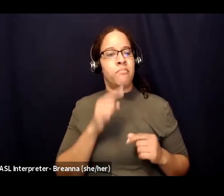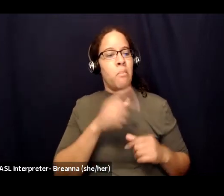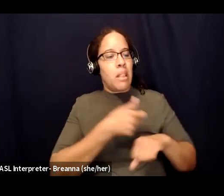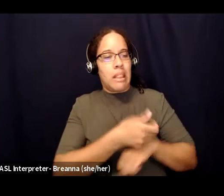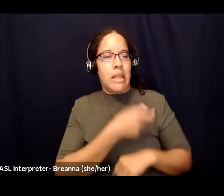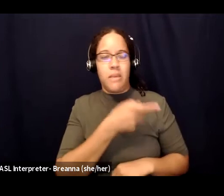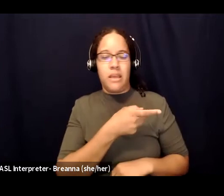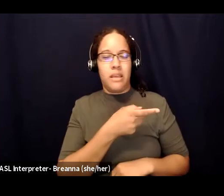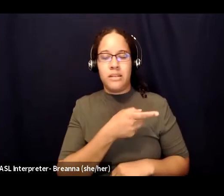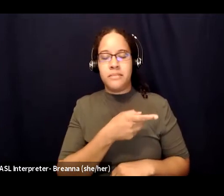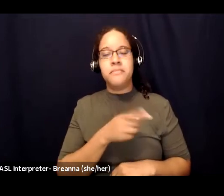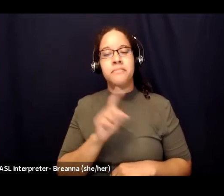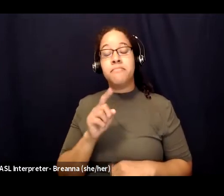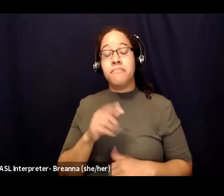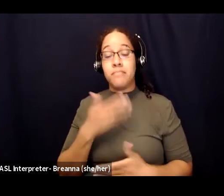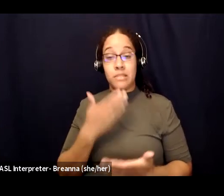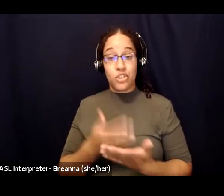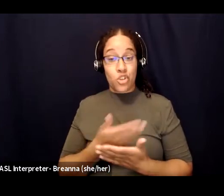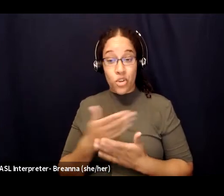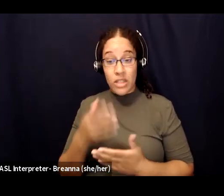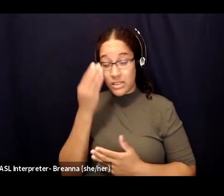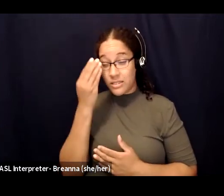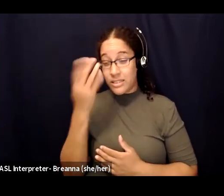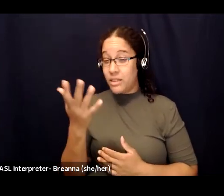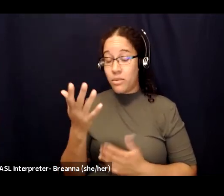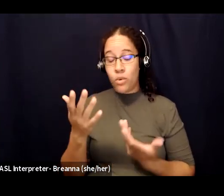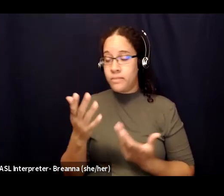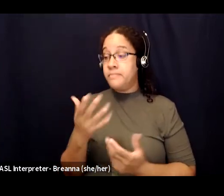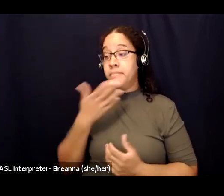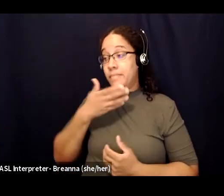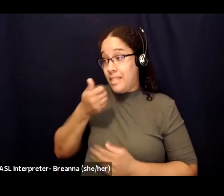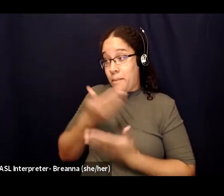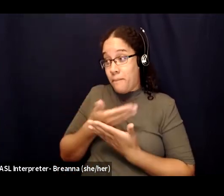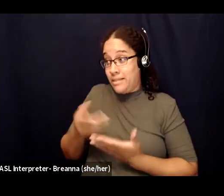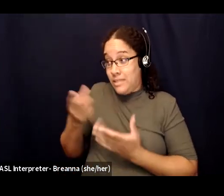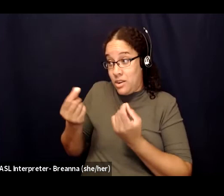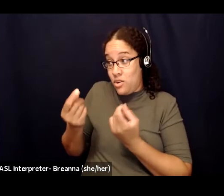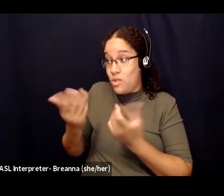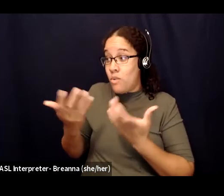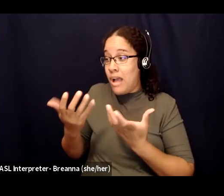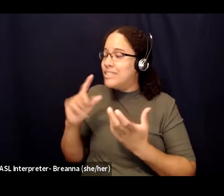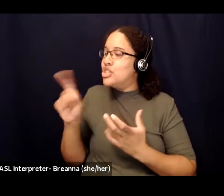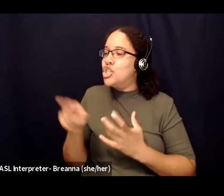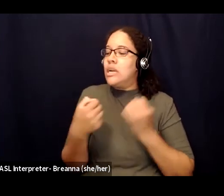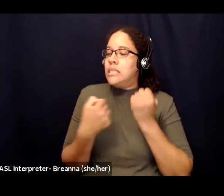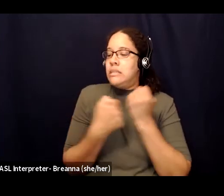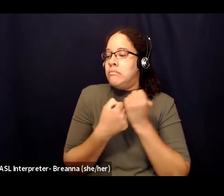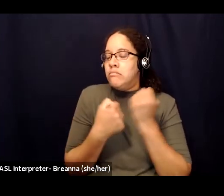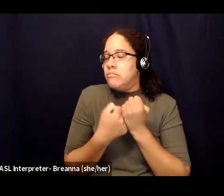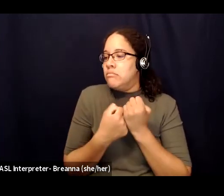the best thing they can do is to just support you and to not be an investigator to not be an interrogator just to be